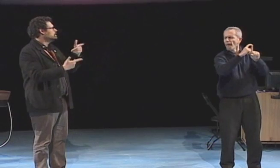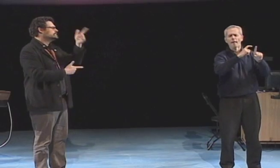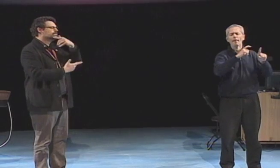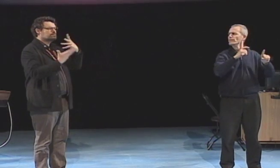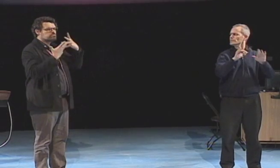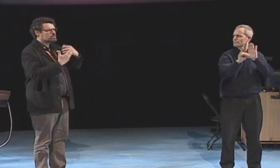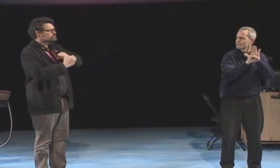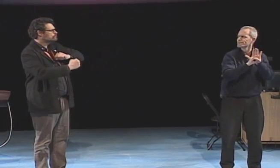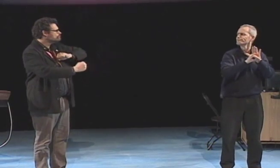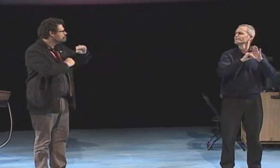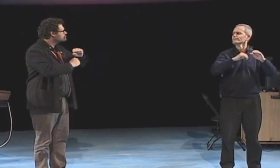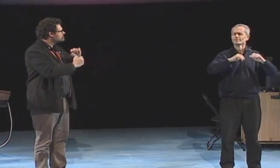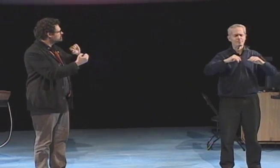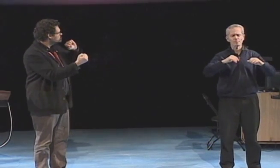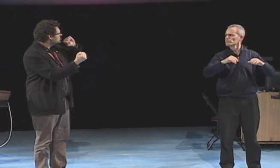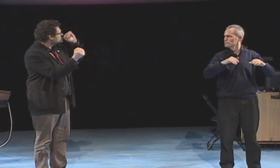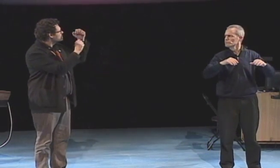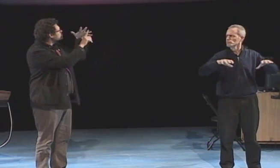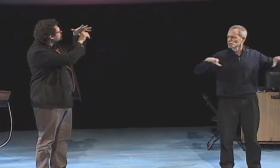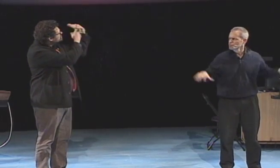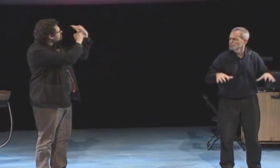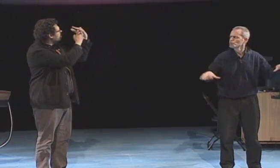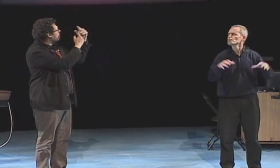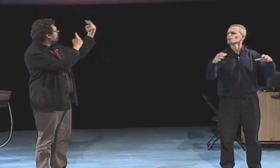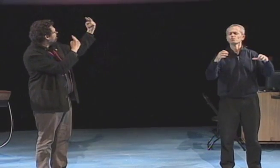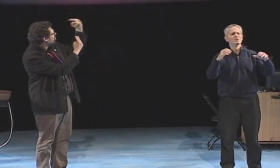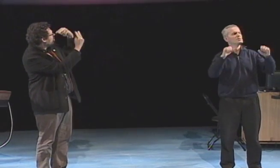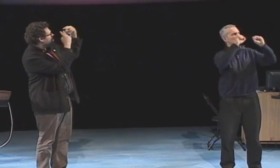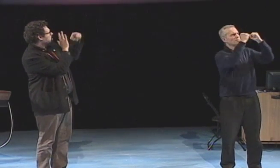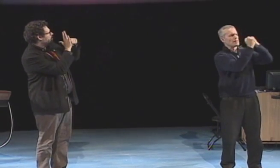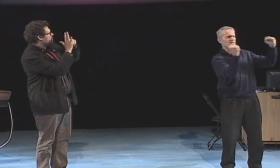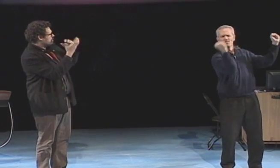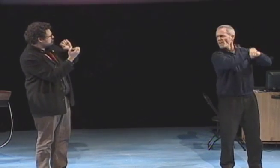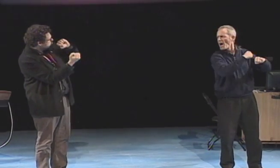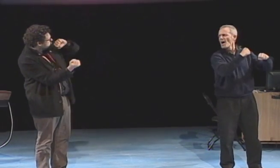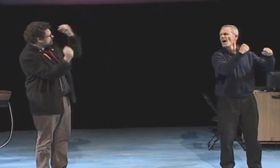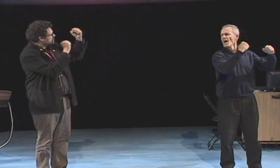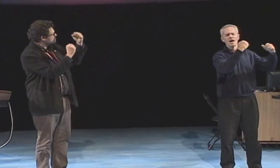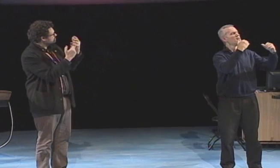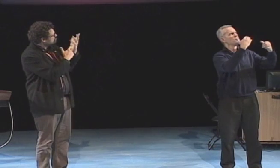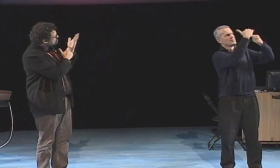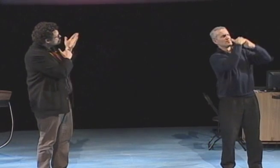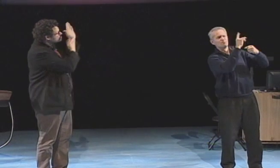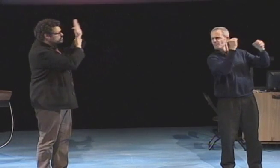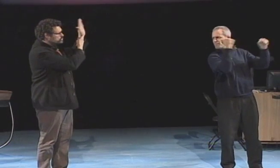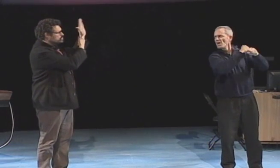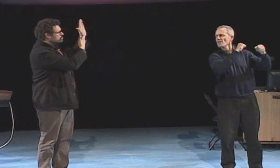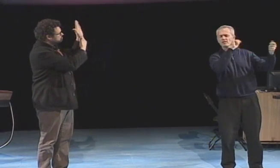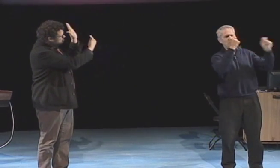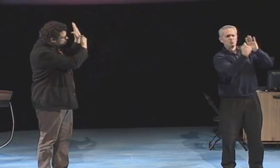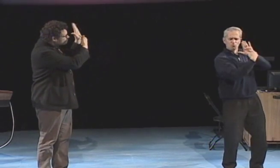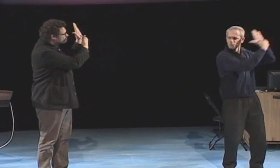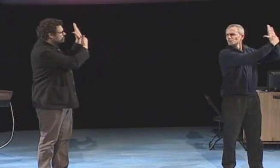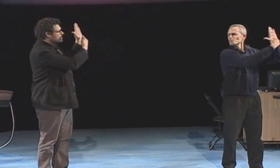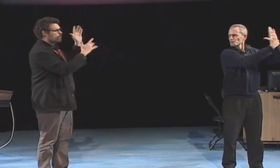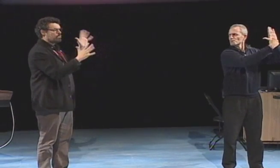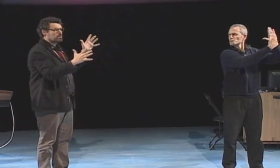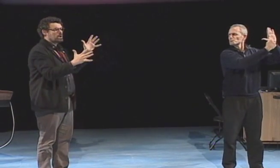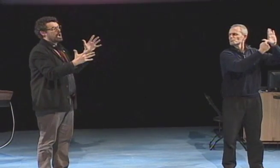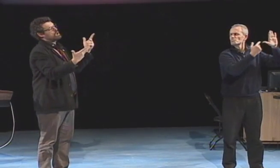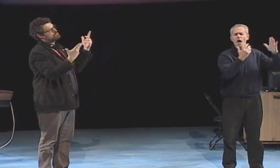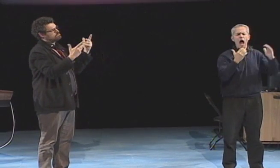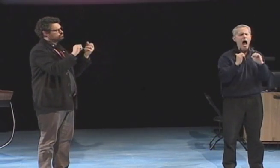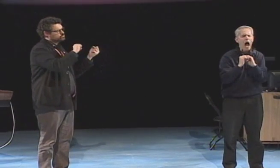it was because I knew the deaf community had an identity had activists had been fighting to overcome